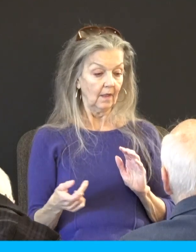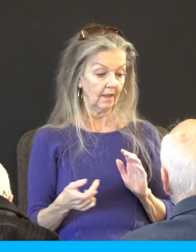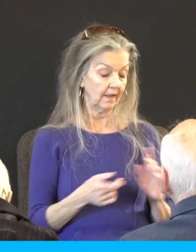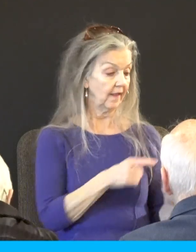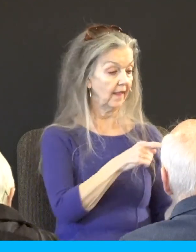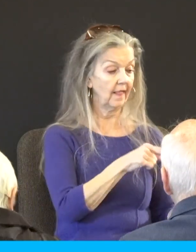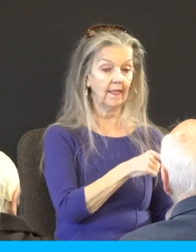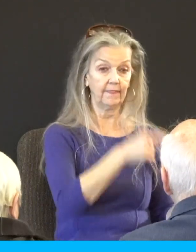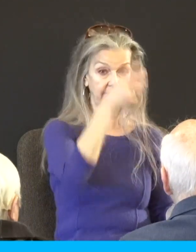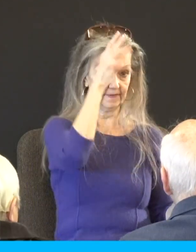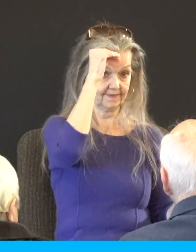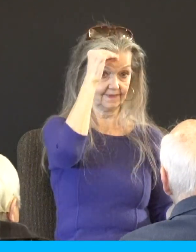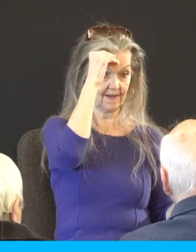stepmother. He's got to go.